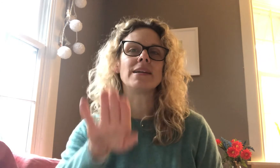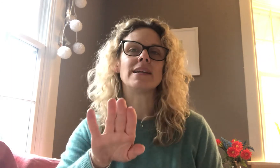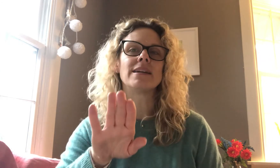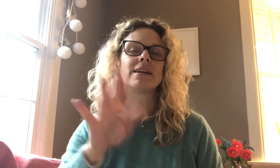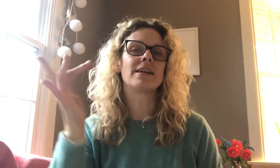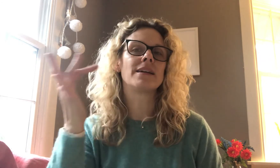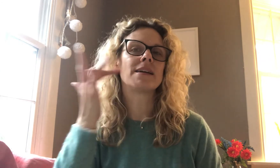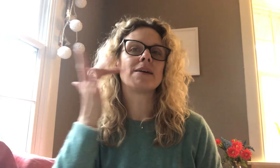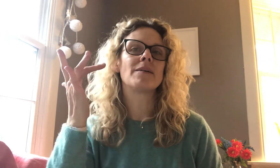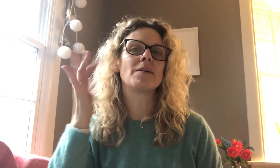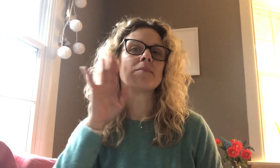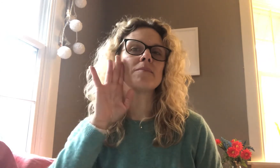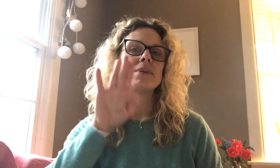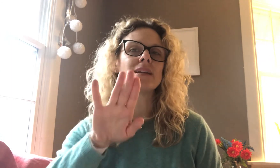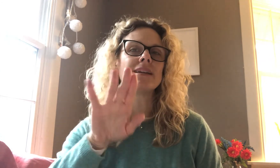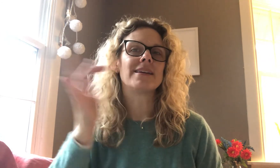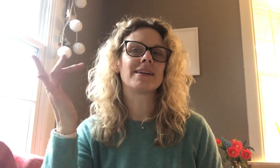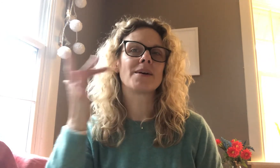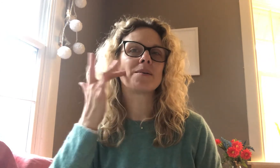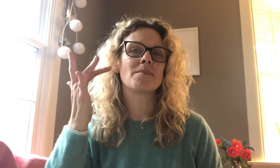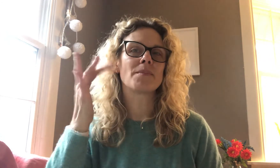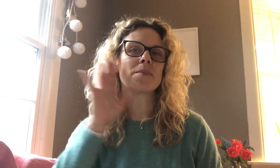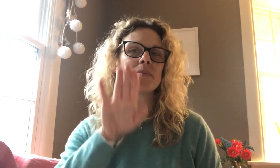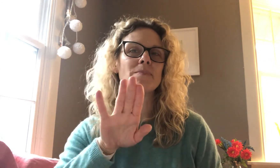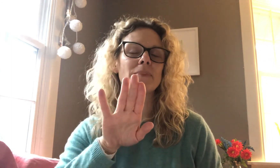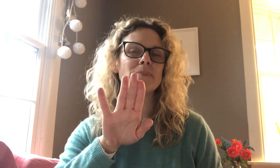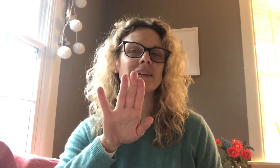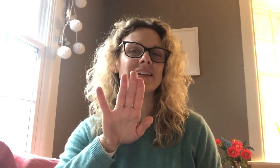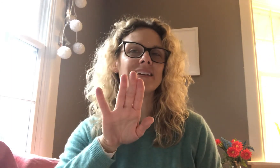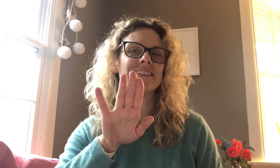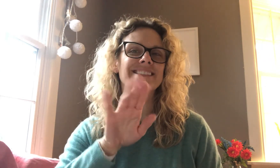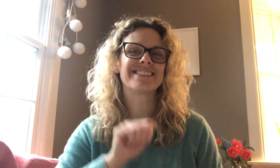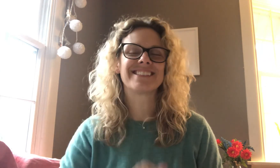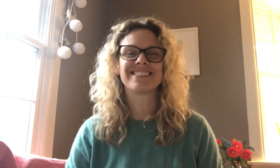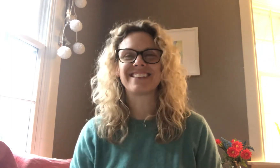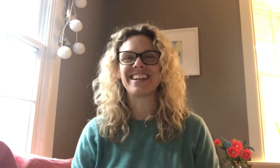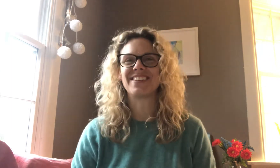Bee. Bee. Bee. Thank you.